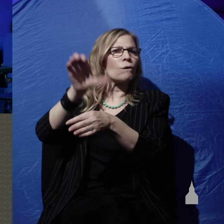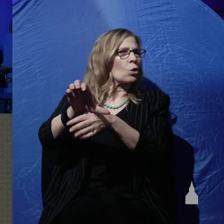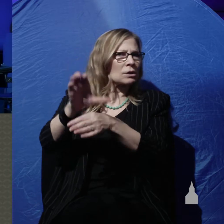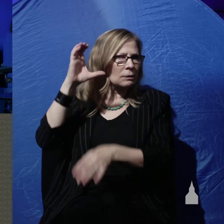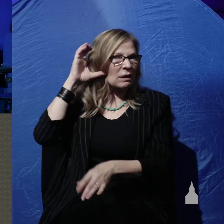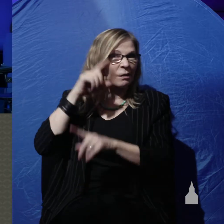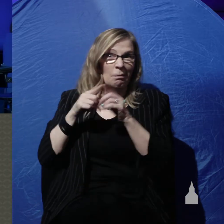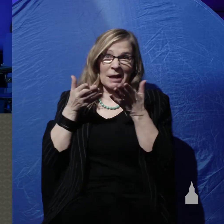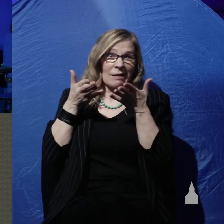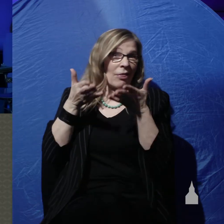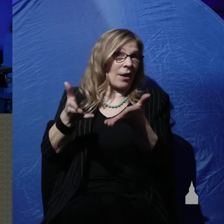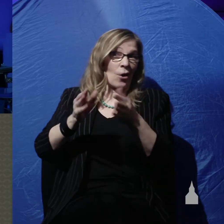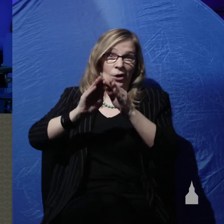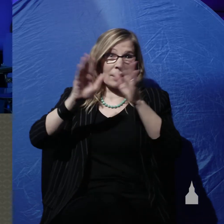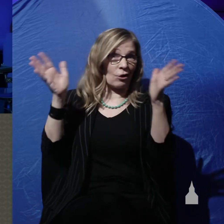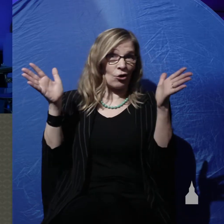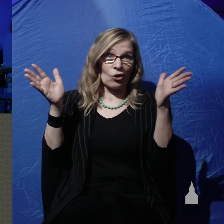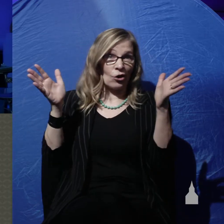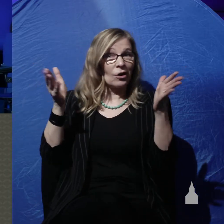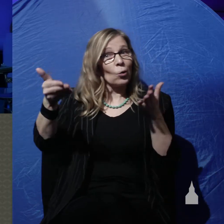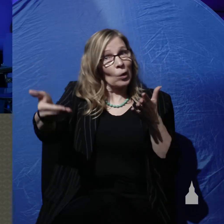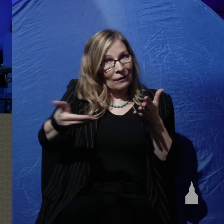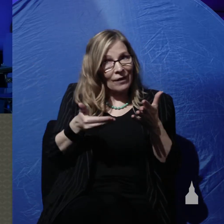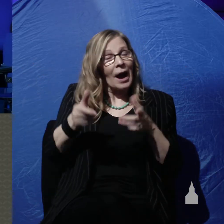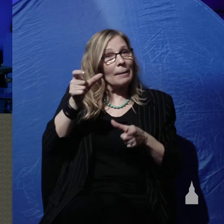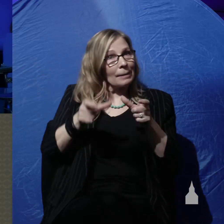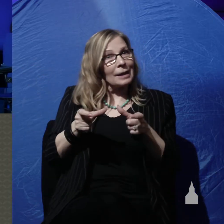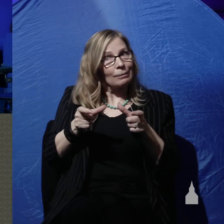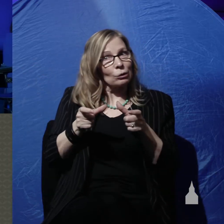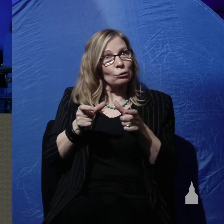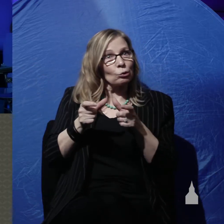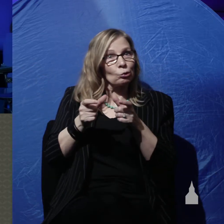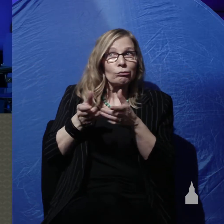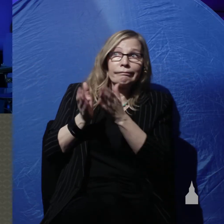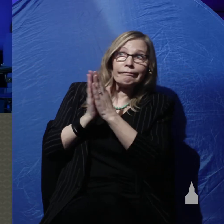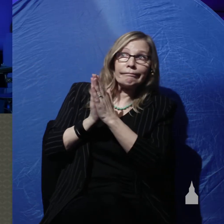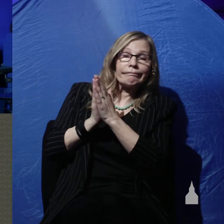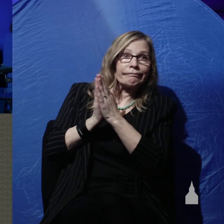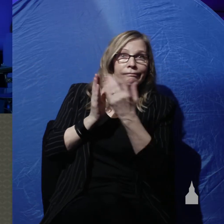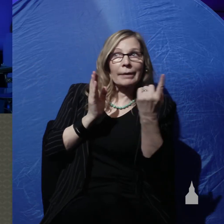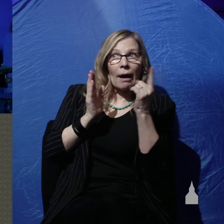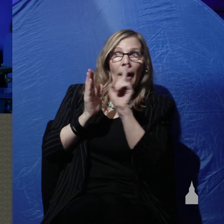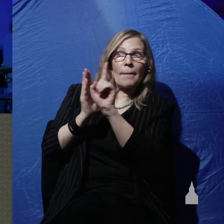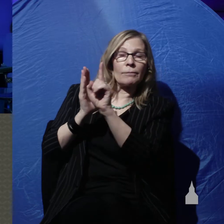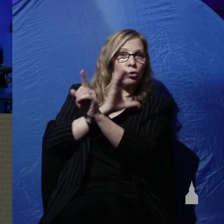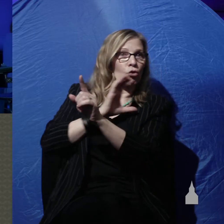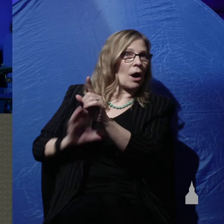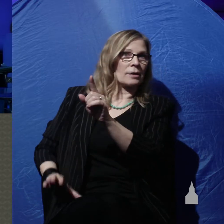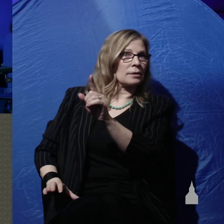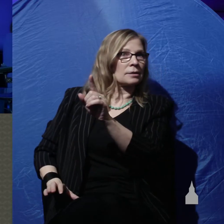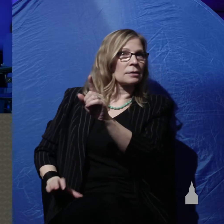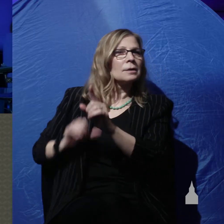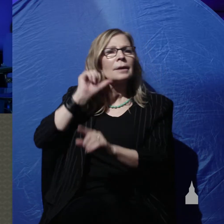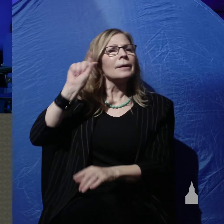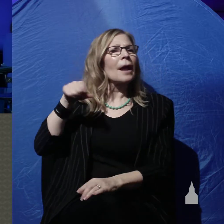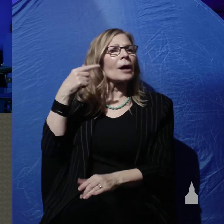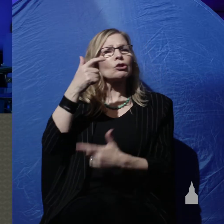And we invite people to come to Christ. Because we're not just interested in people believing in a creator.